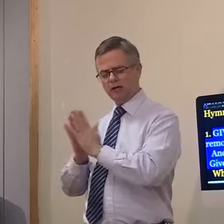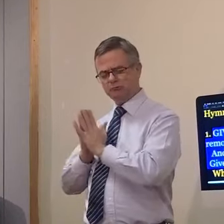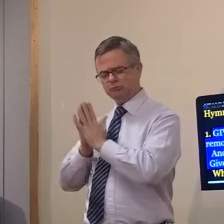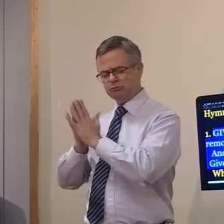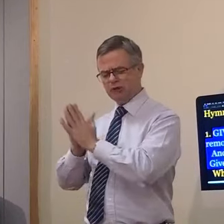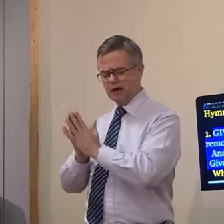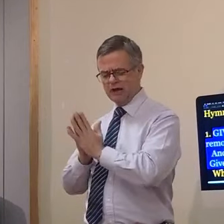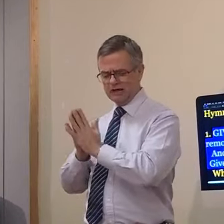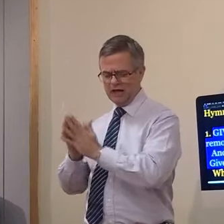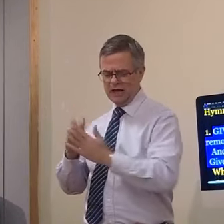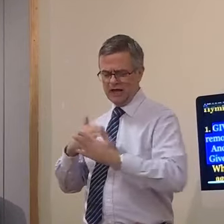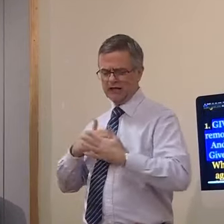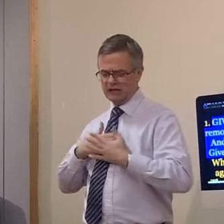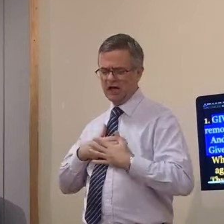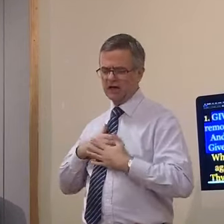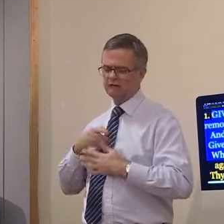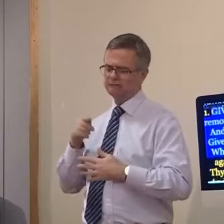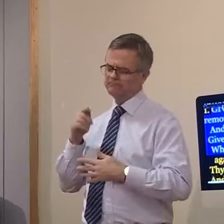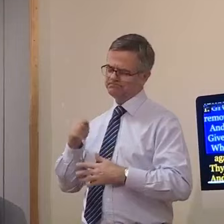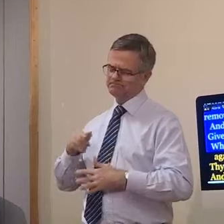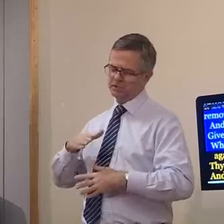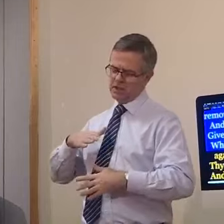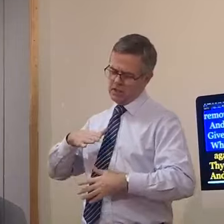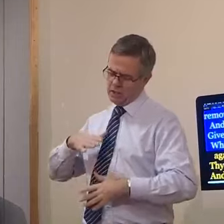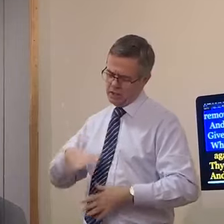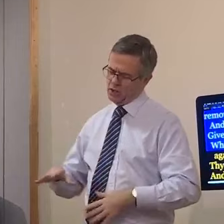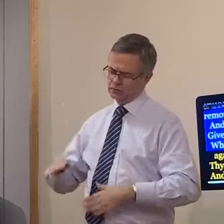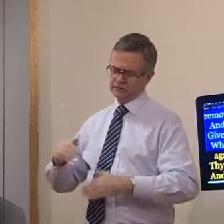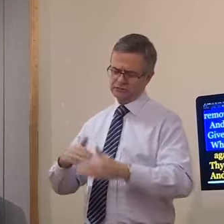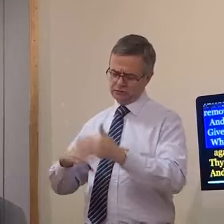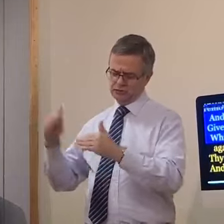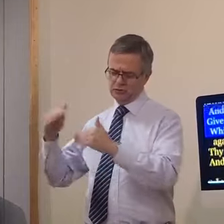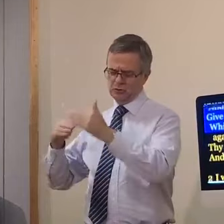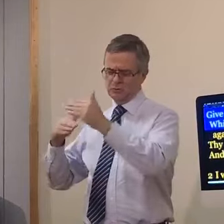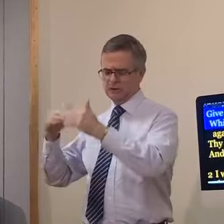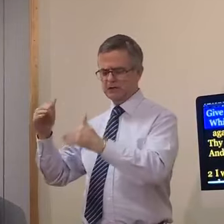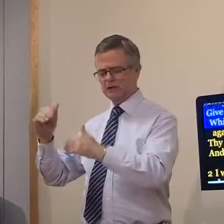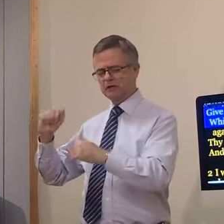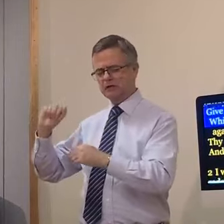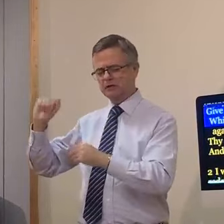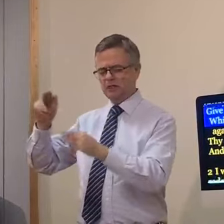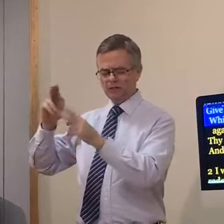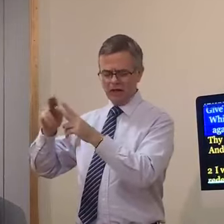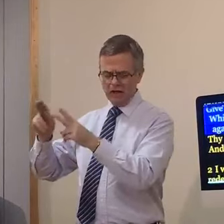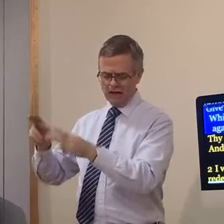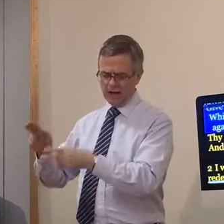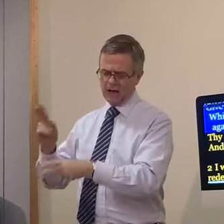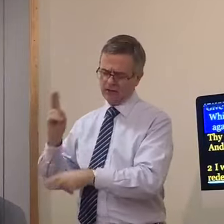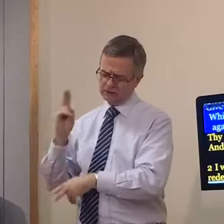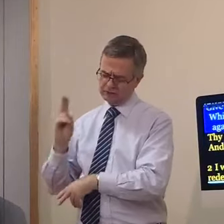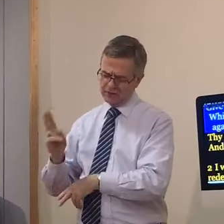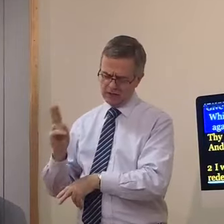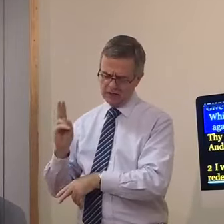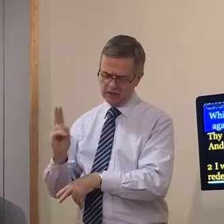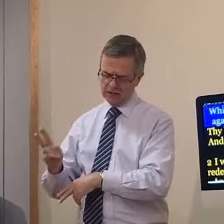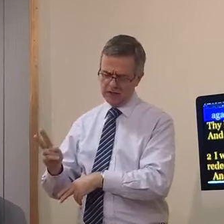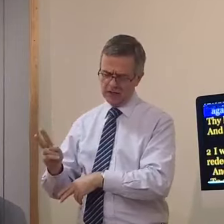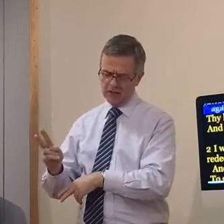pray in love which wants to build thy house again